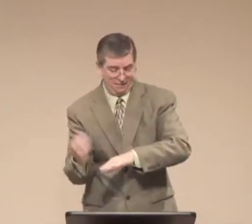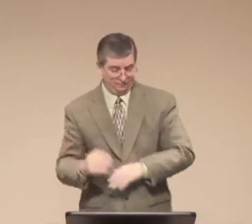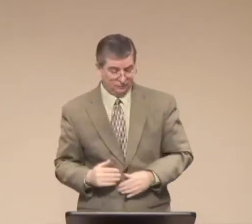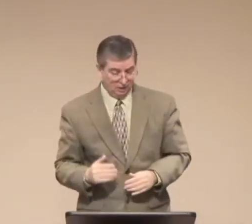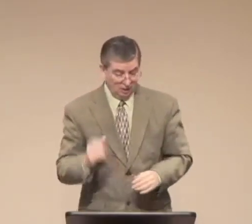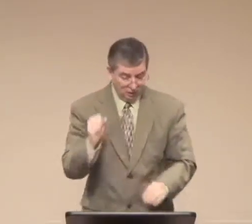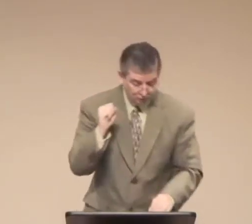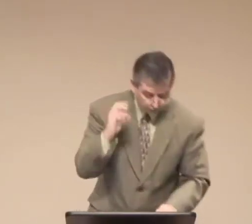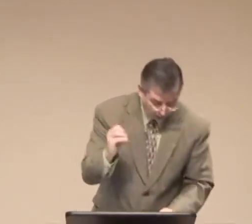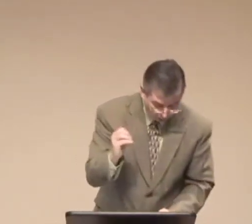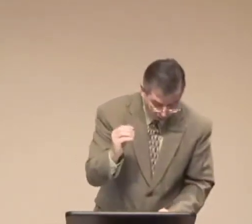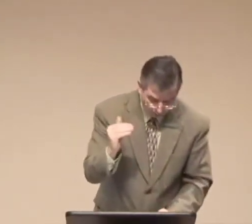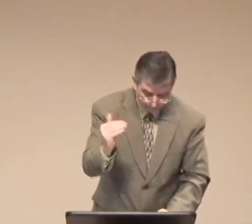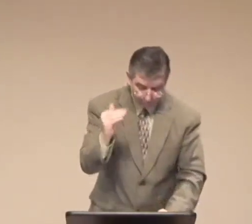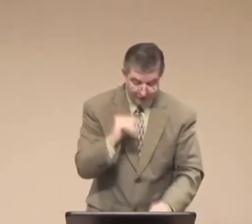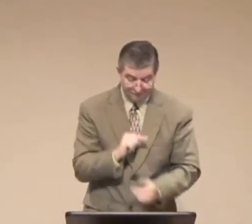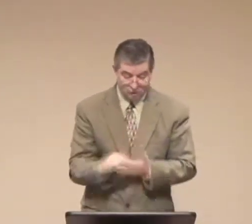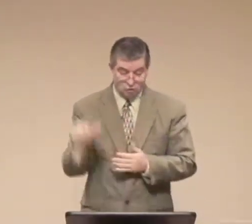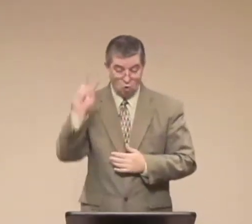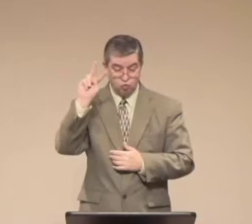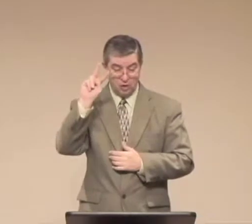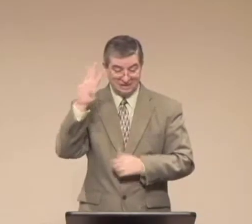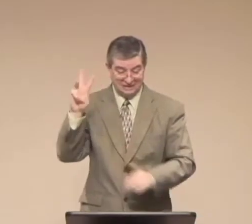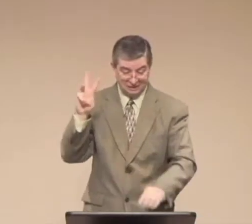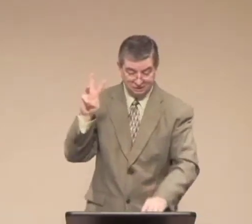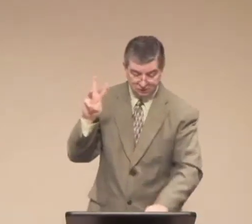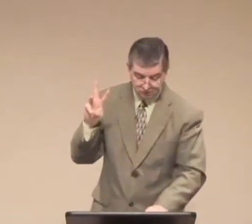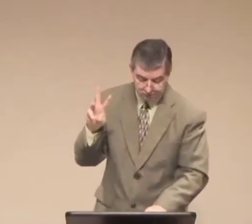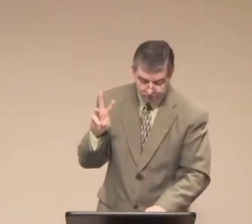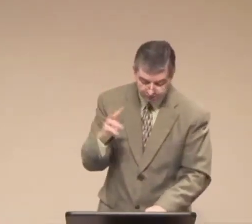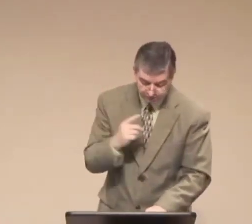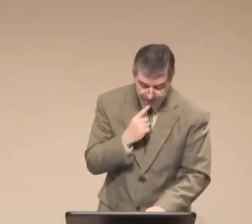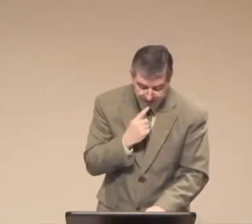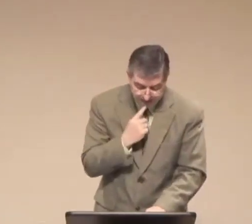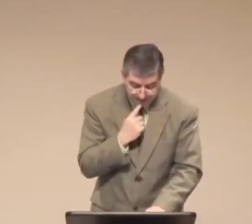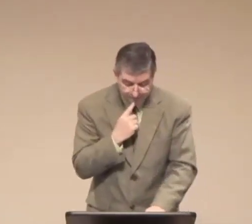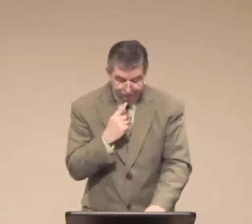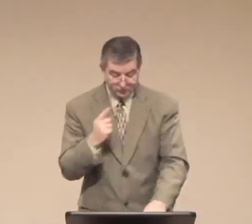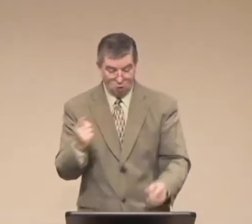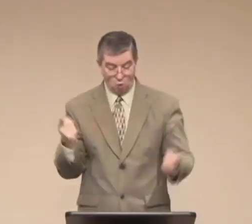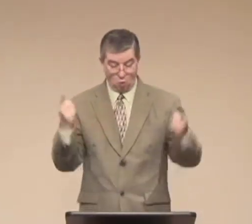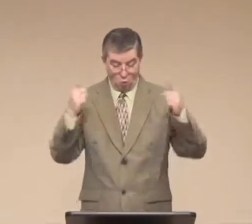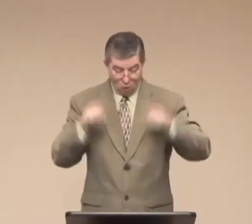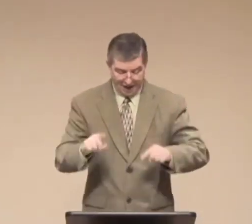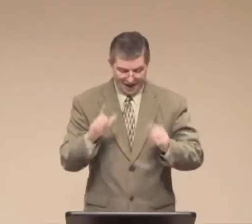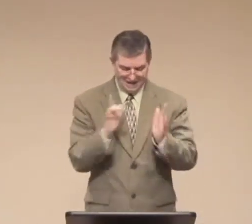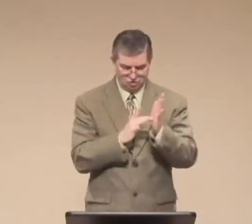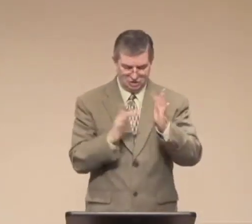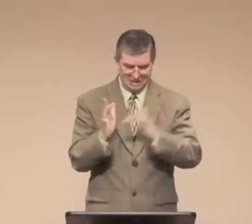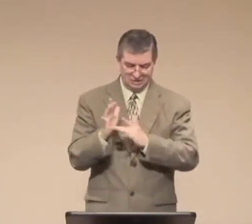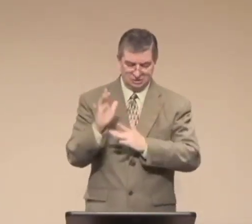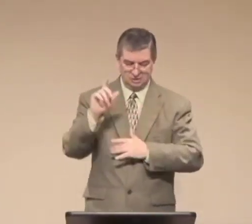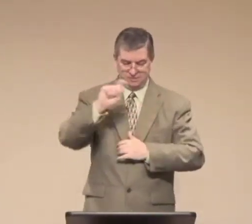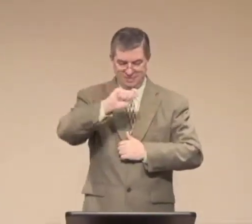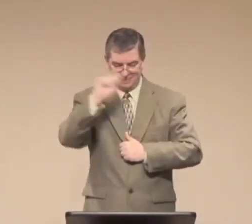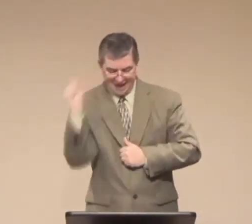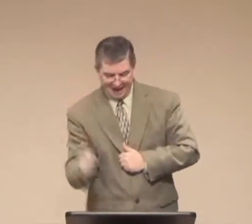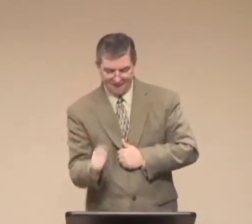Mary, she is utterly grievous as she sees her son hanging on the